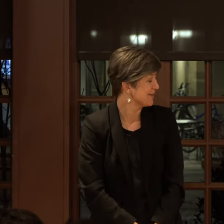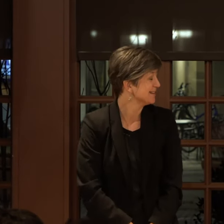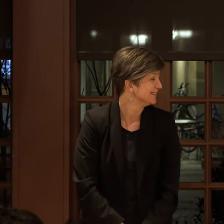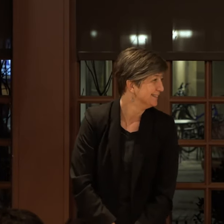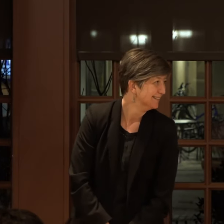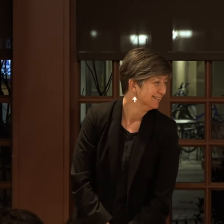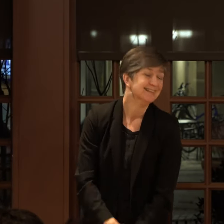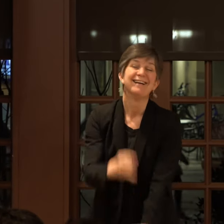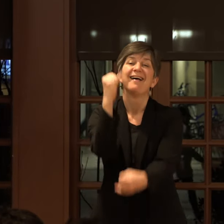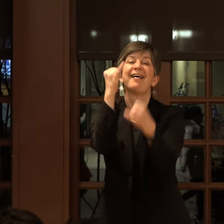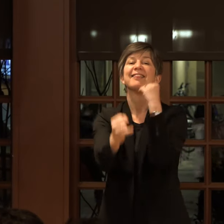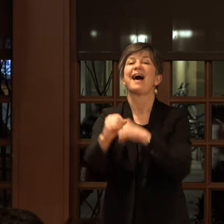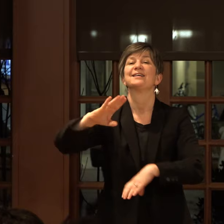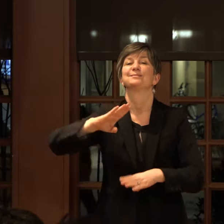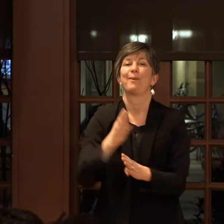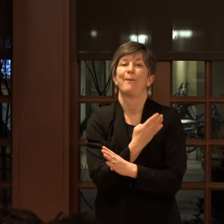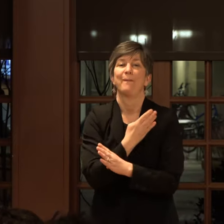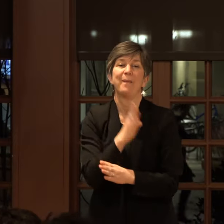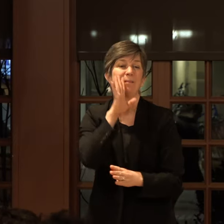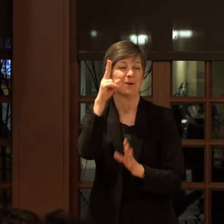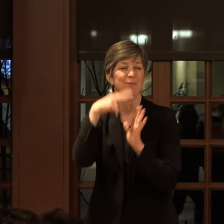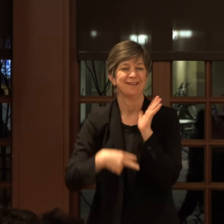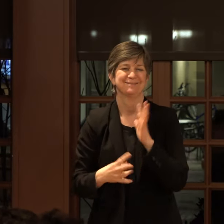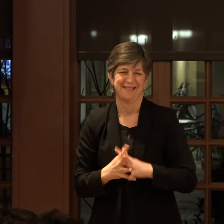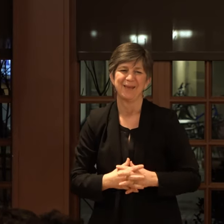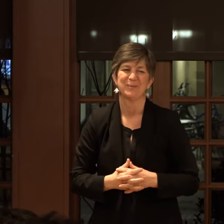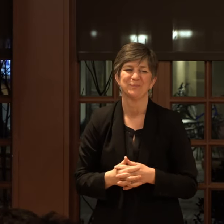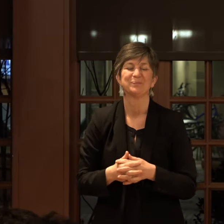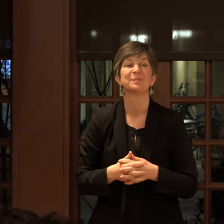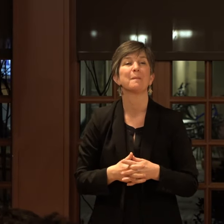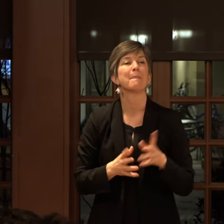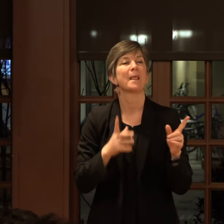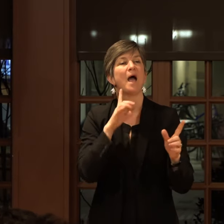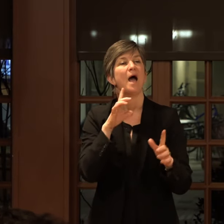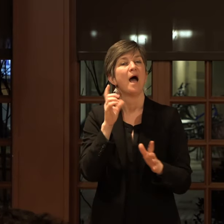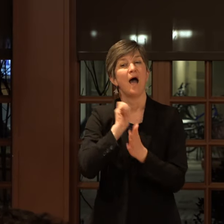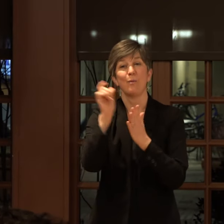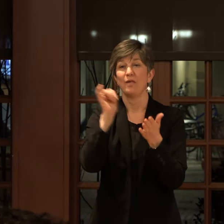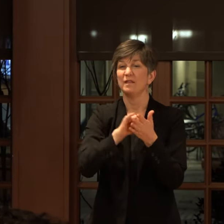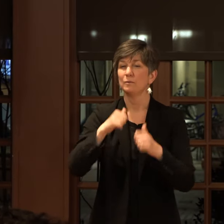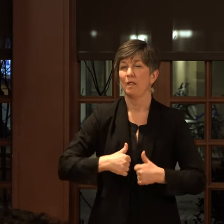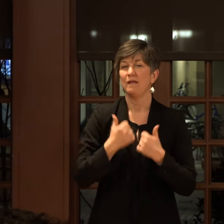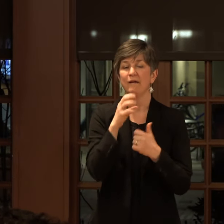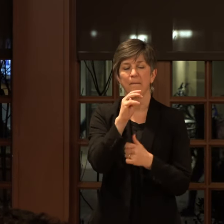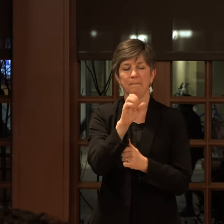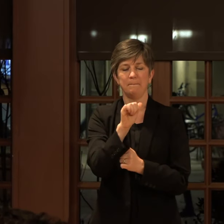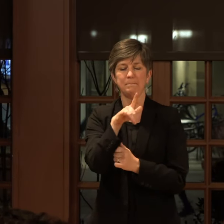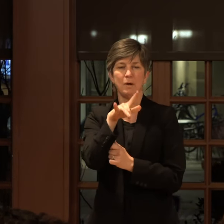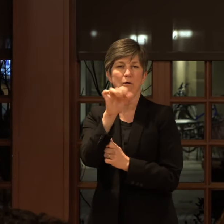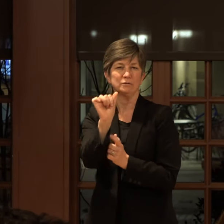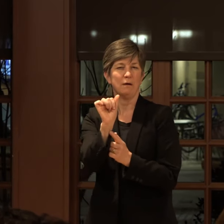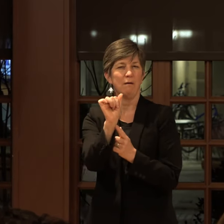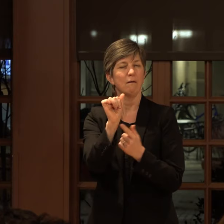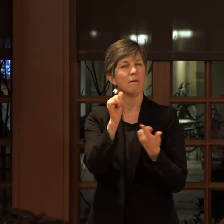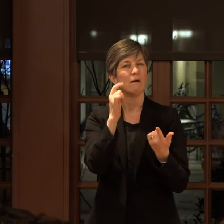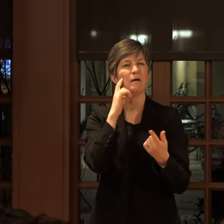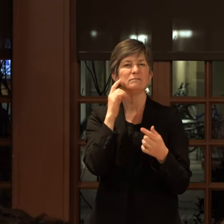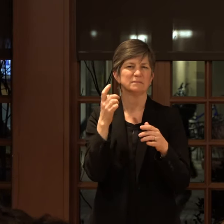This last poem I'm going to read, I wrote while I was living in Malta on the Lowell. And